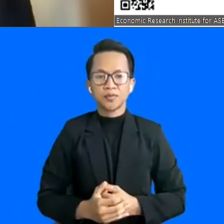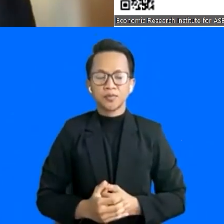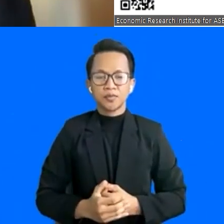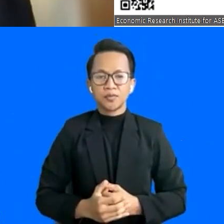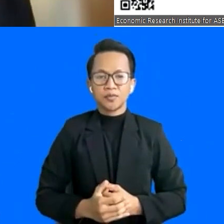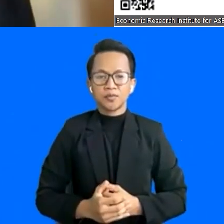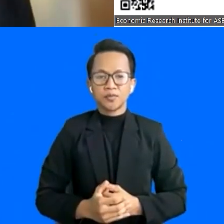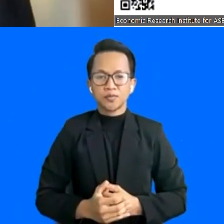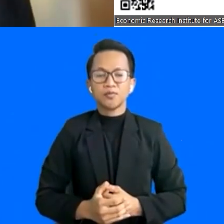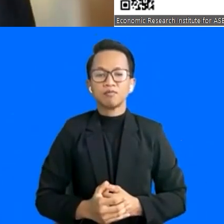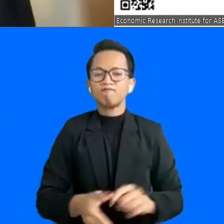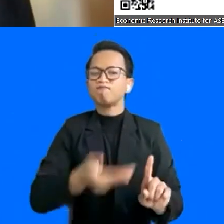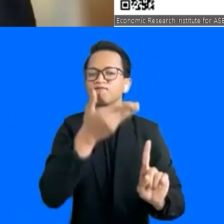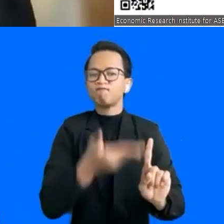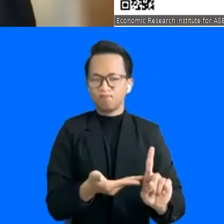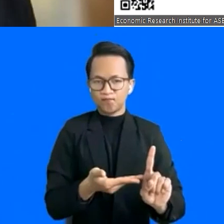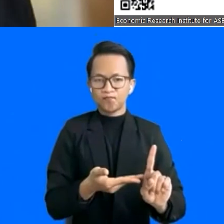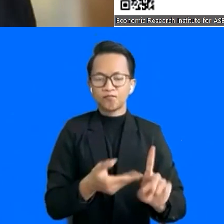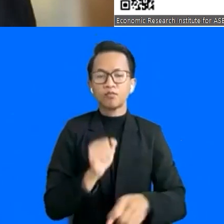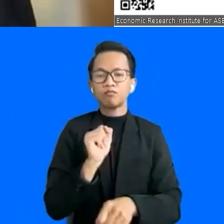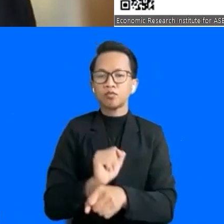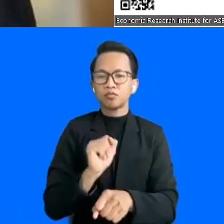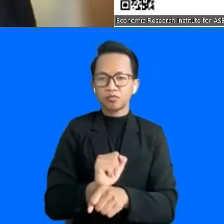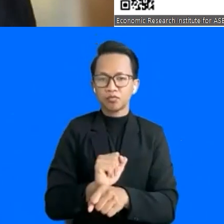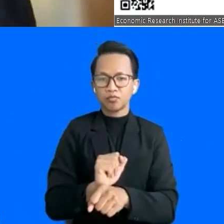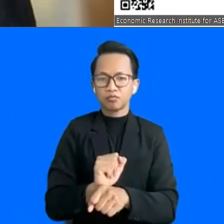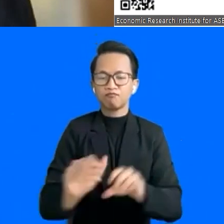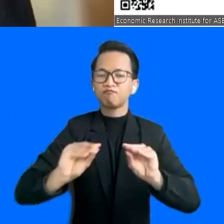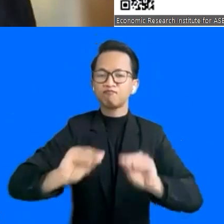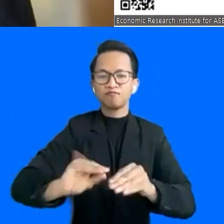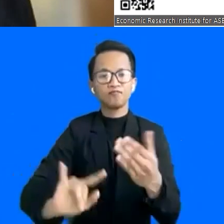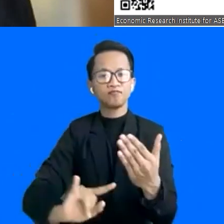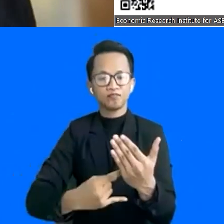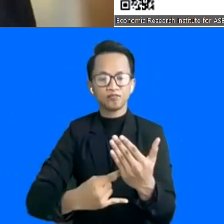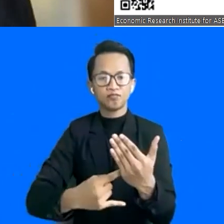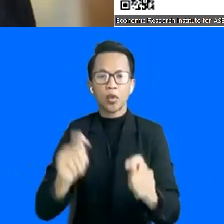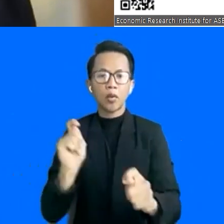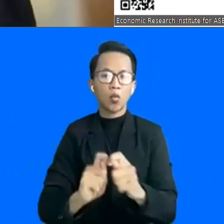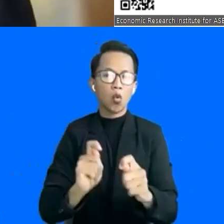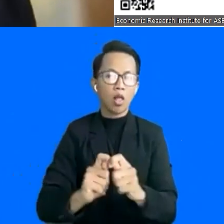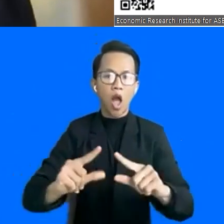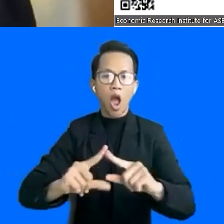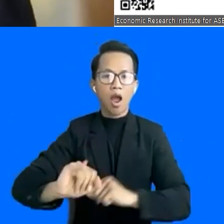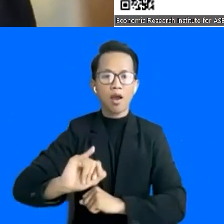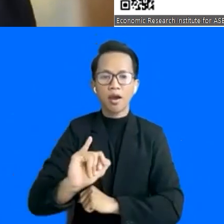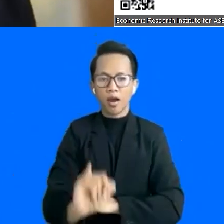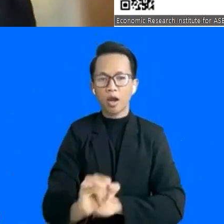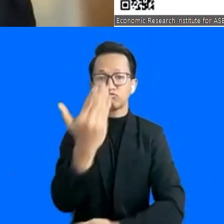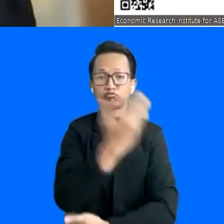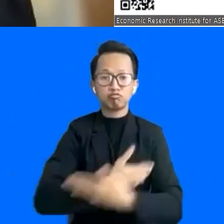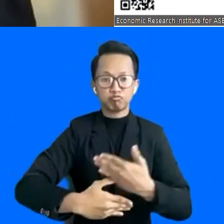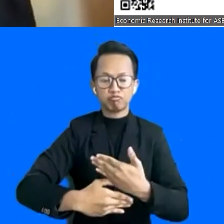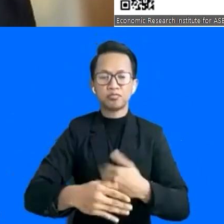who is also working on tech and develop the AI disability as the game changer in this industry.